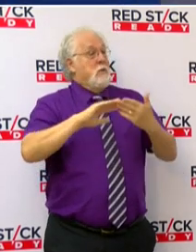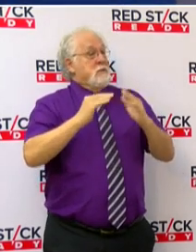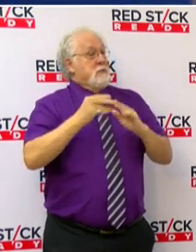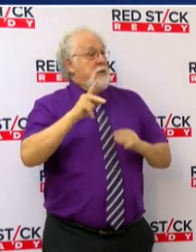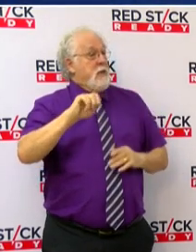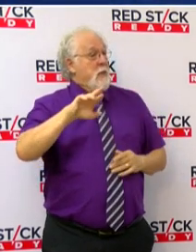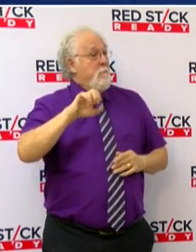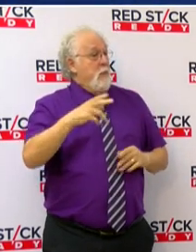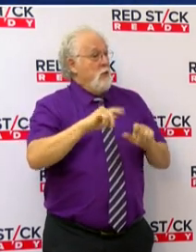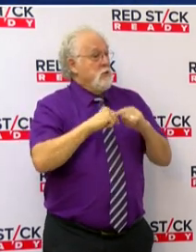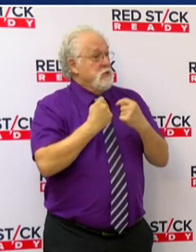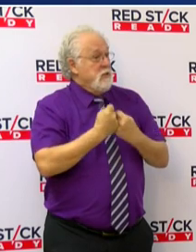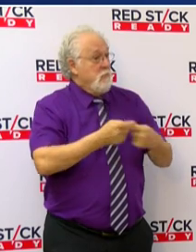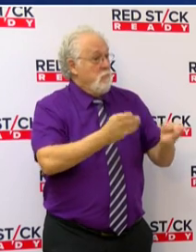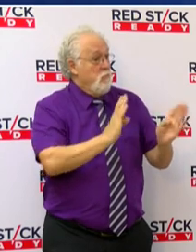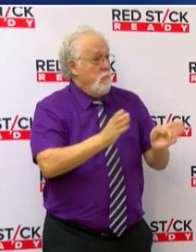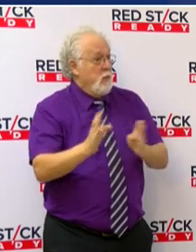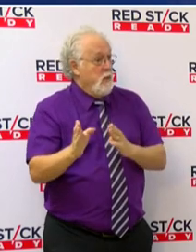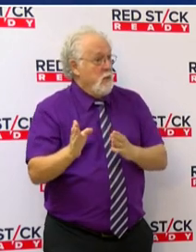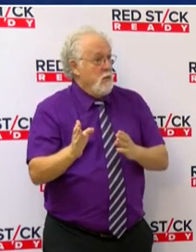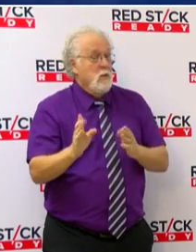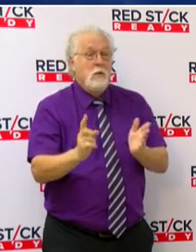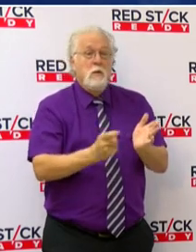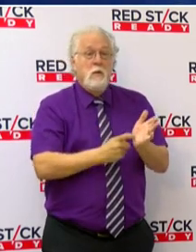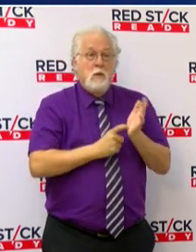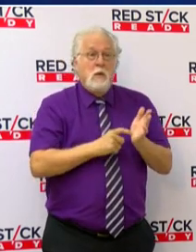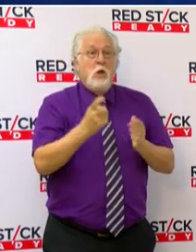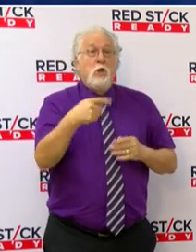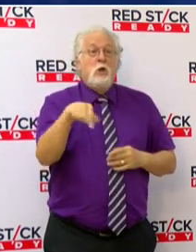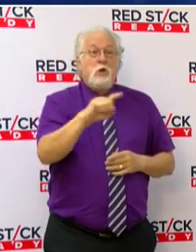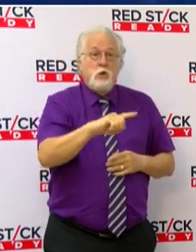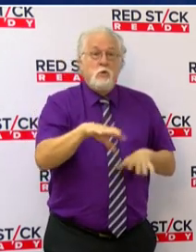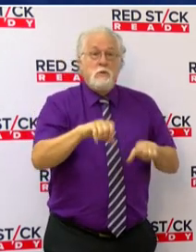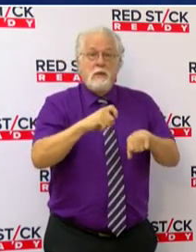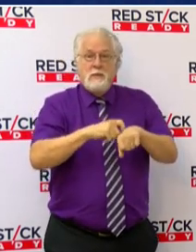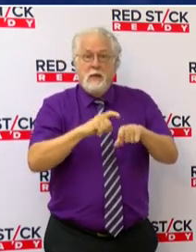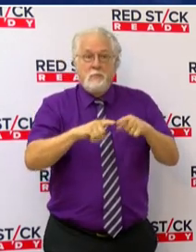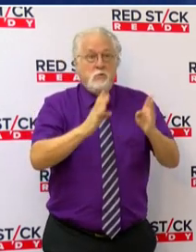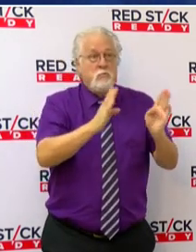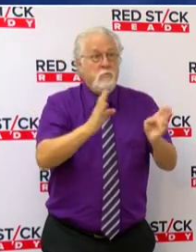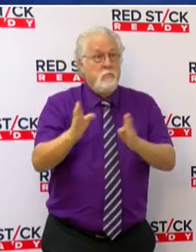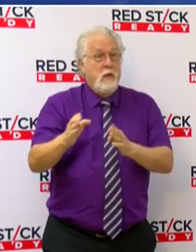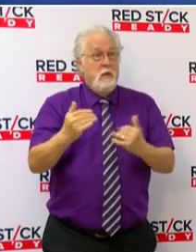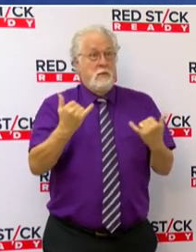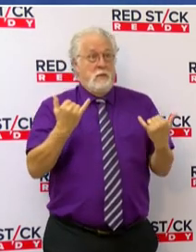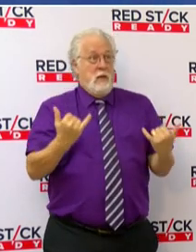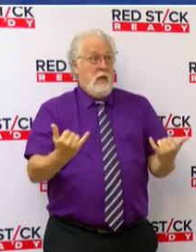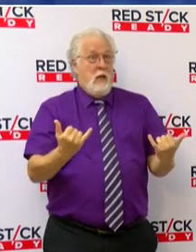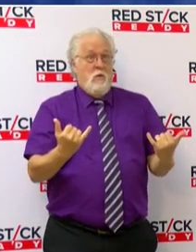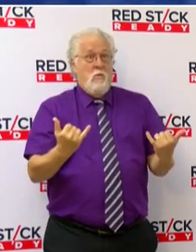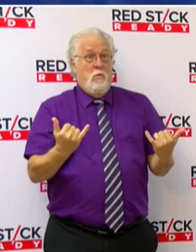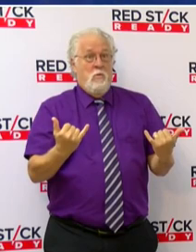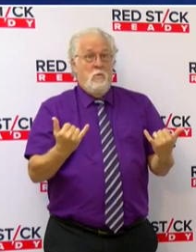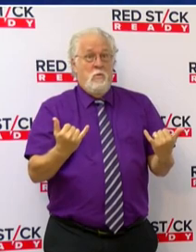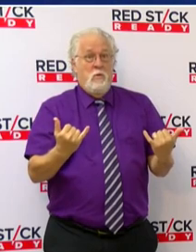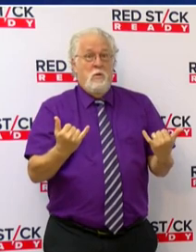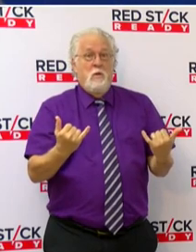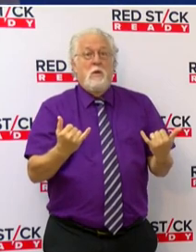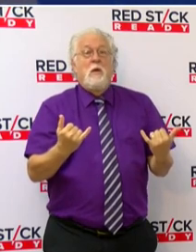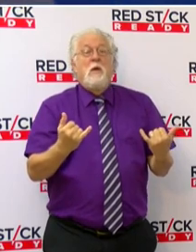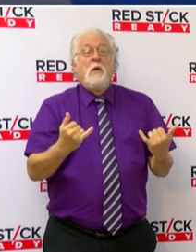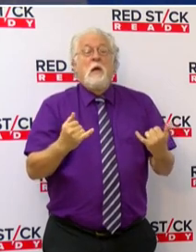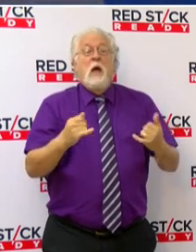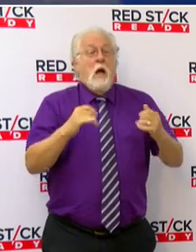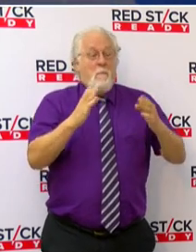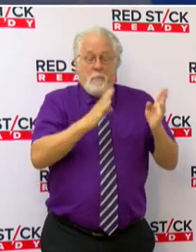are making preparations, it is imperative that you take time to prepare your You now. Putting plans for